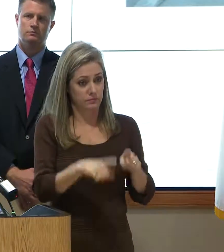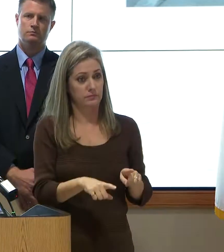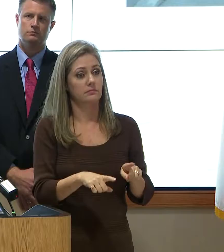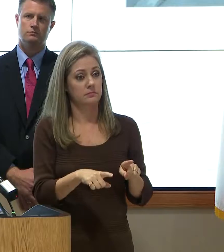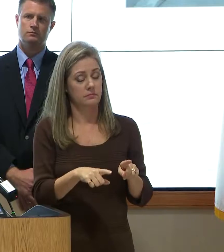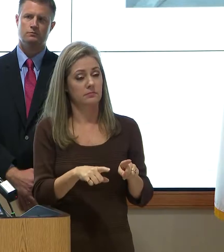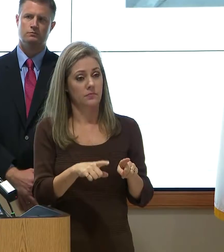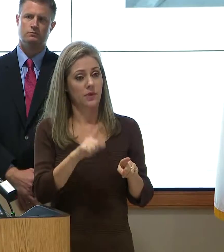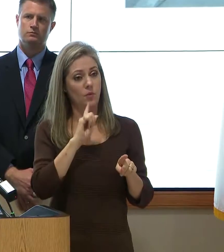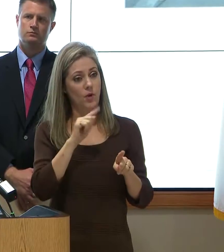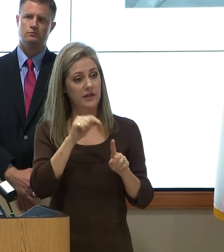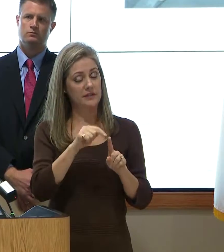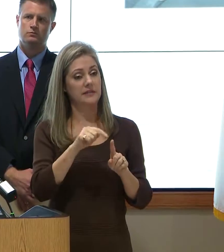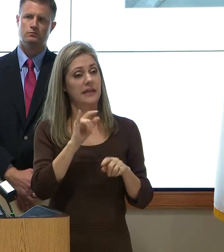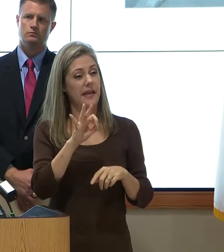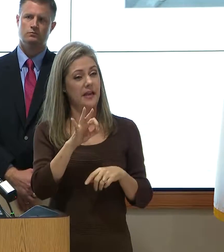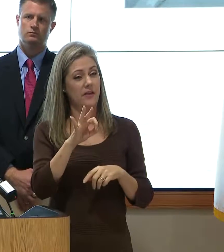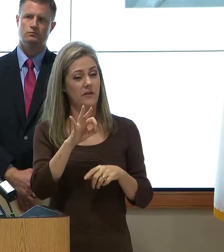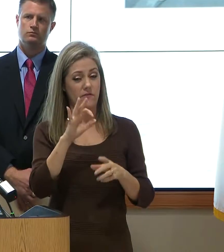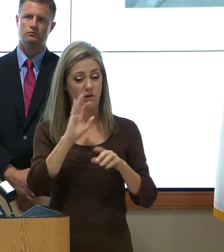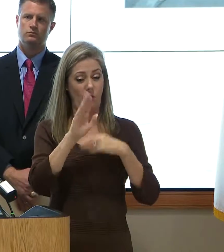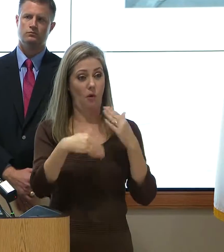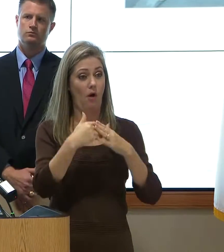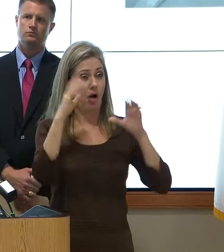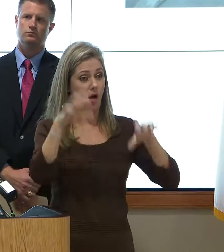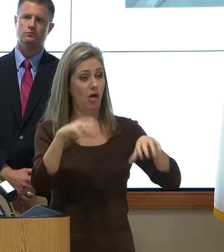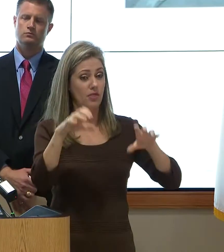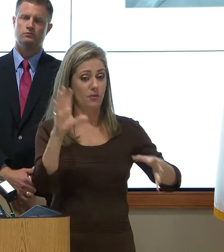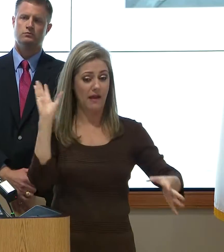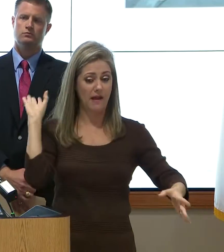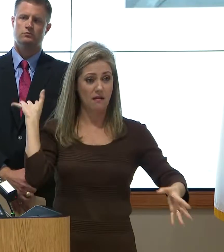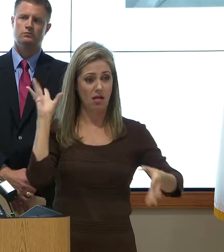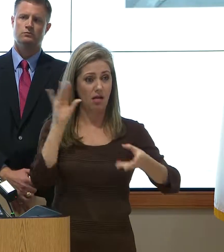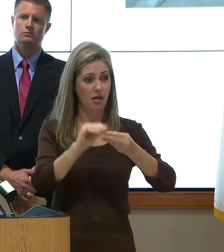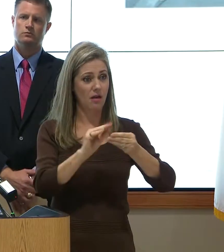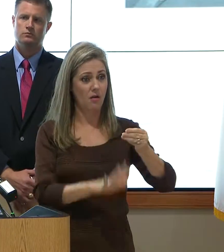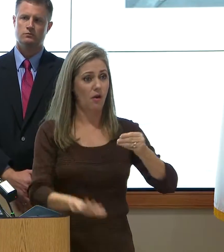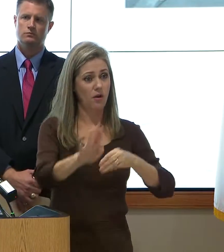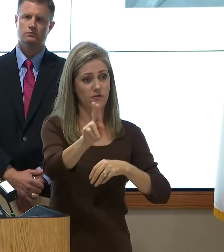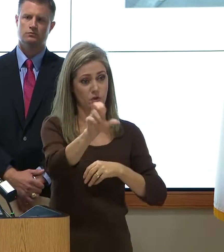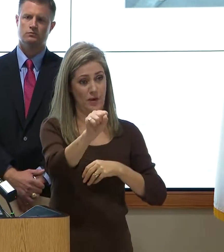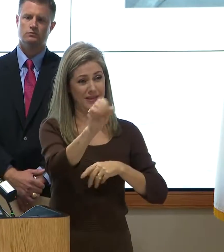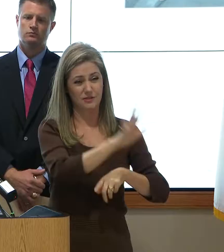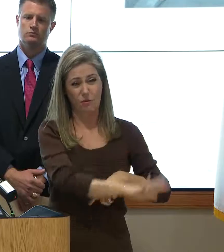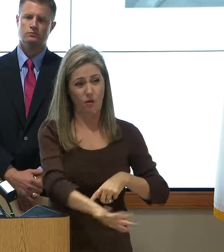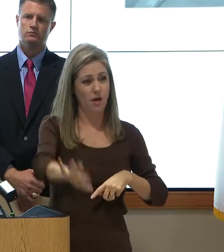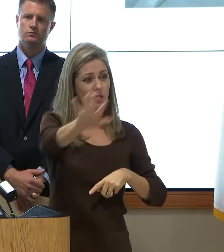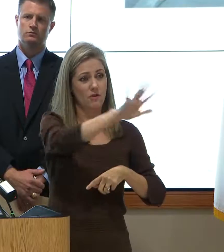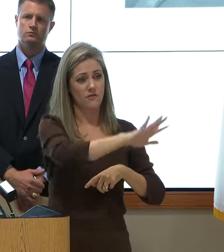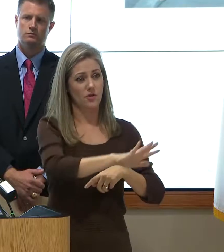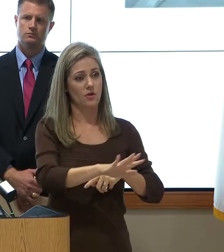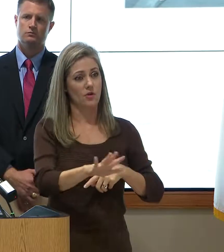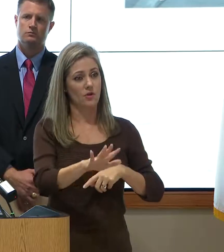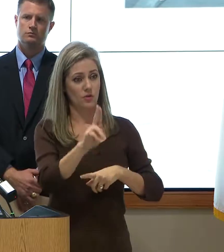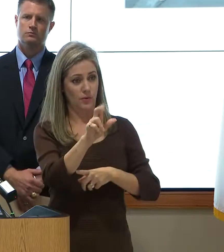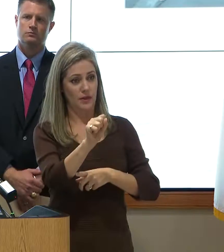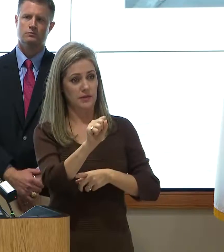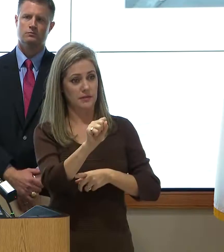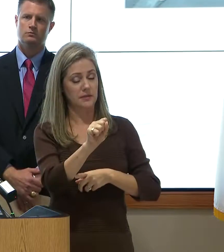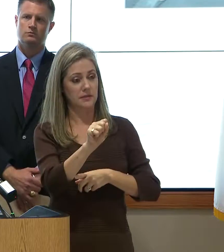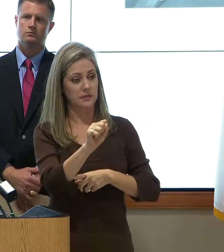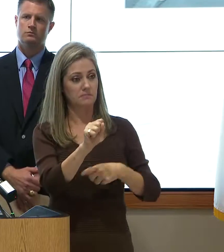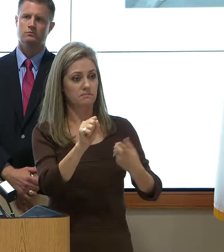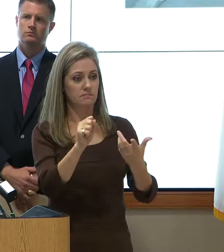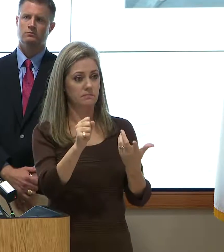Harvey is when you look at all of the rainfall events across the United States on the scale of